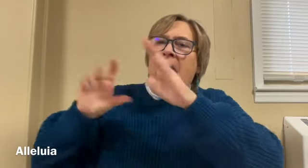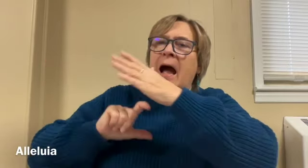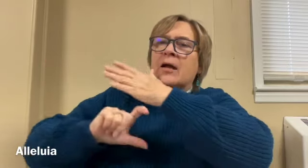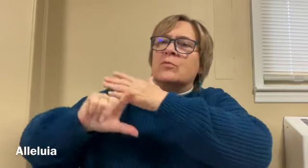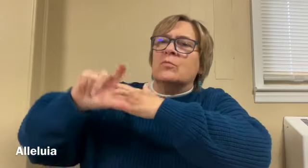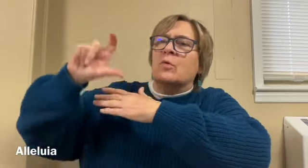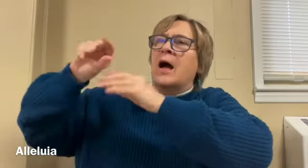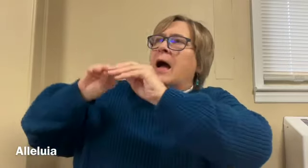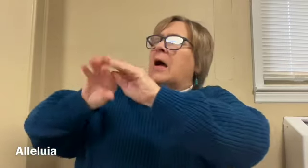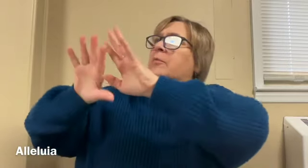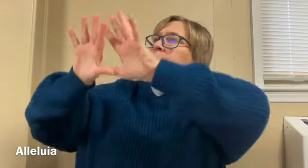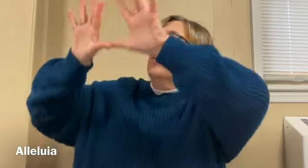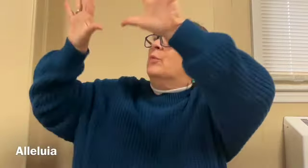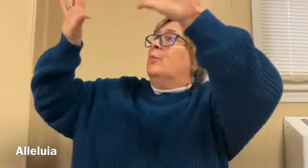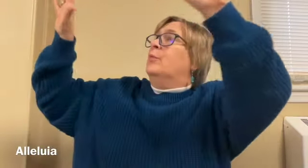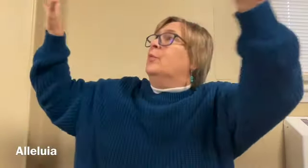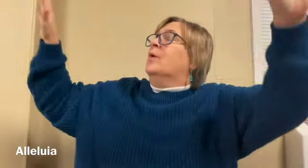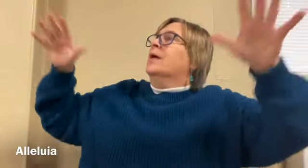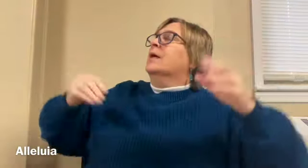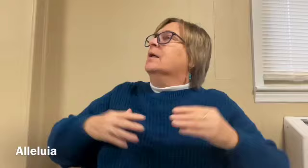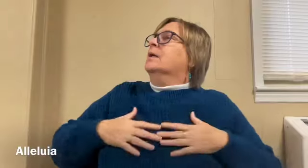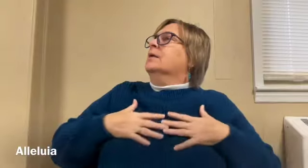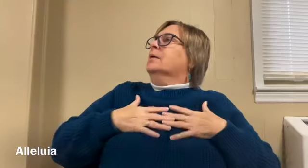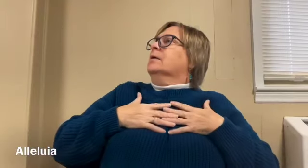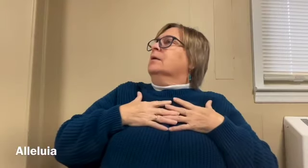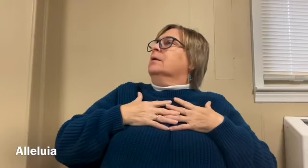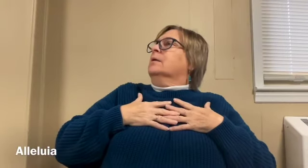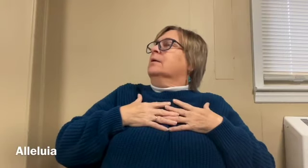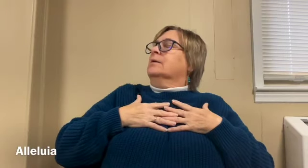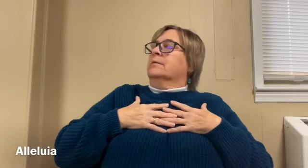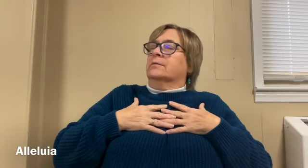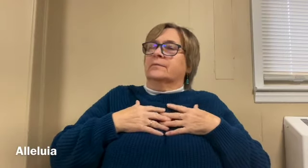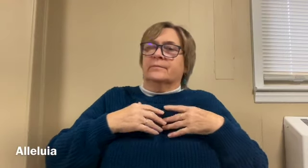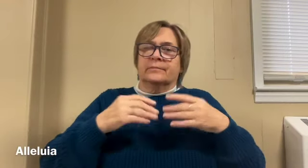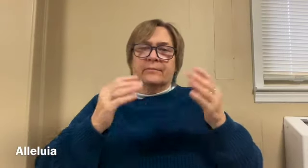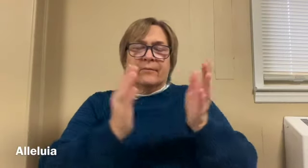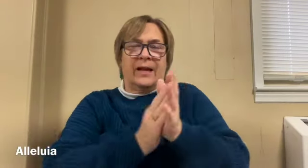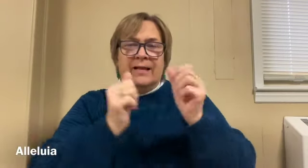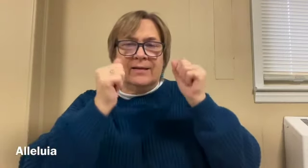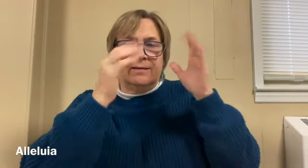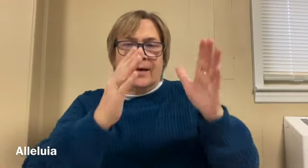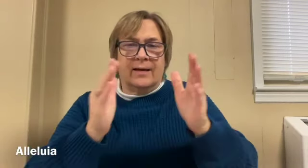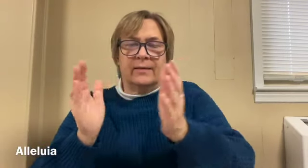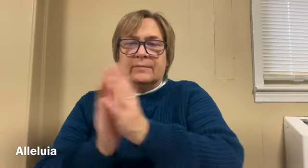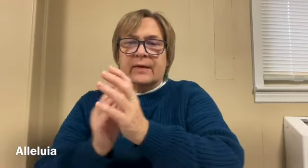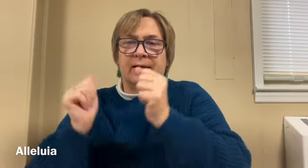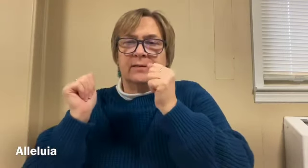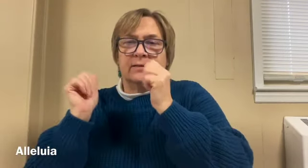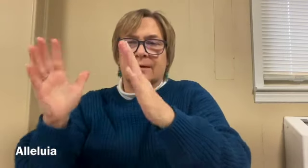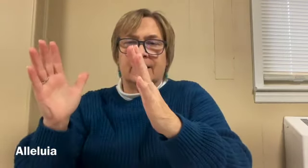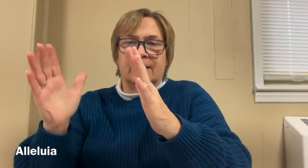overshadowed by death light has risen